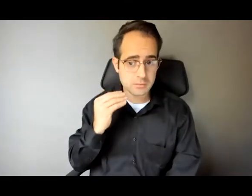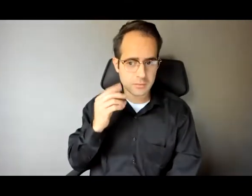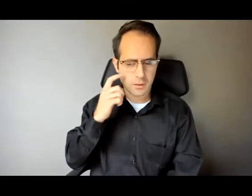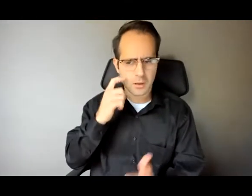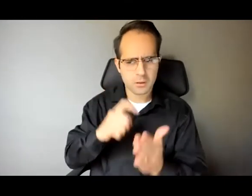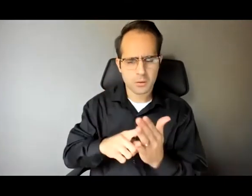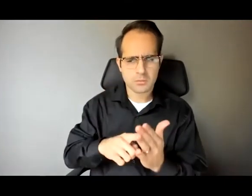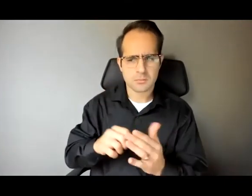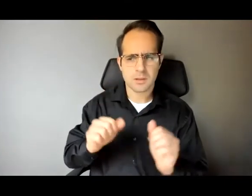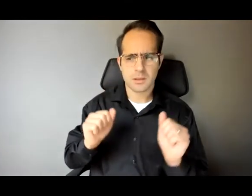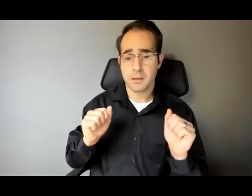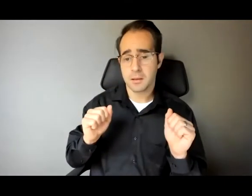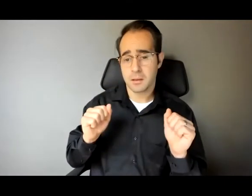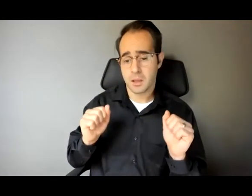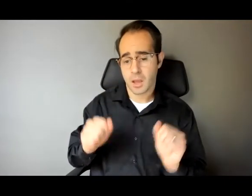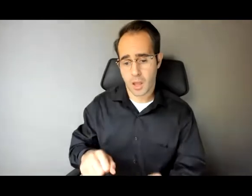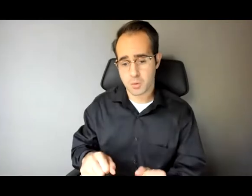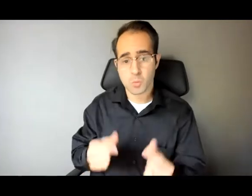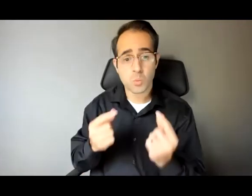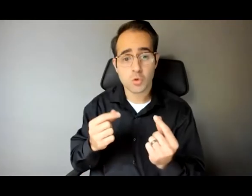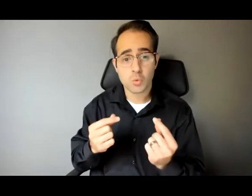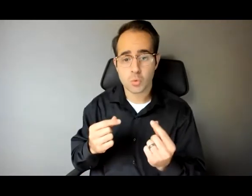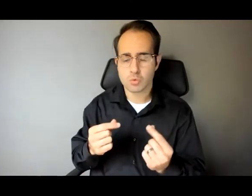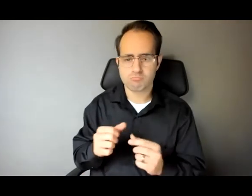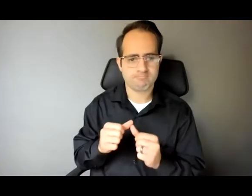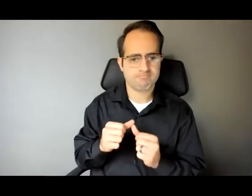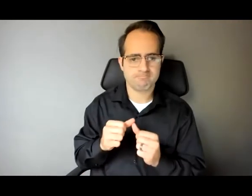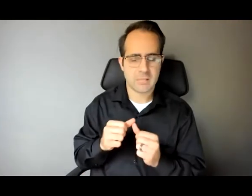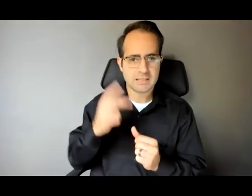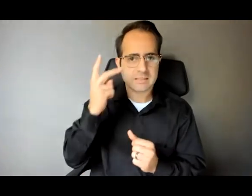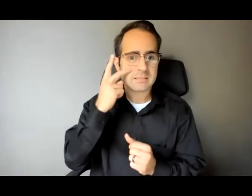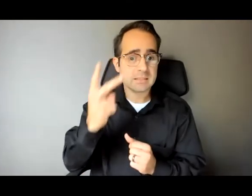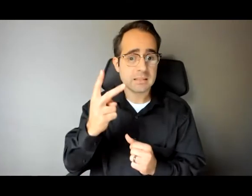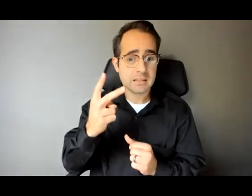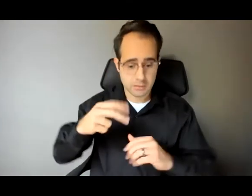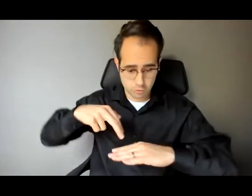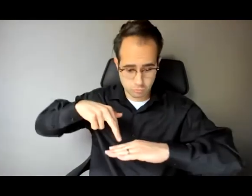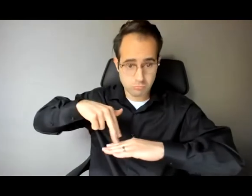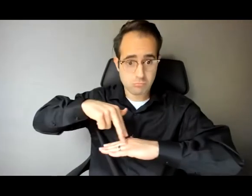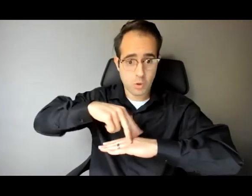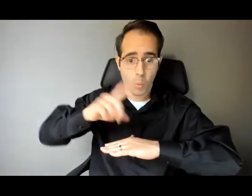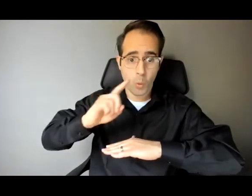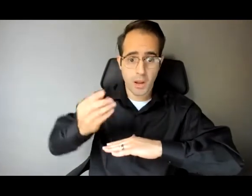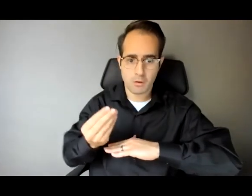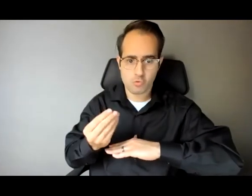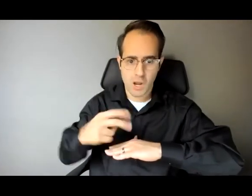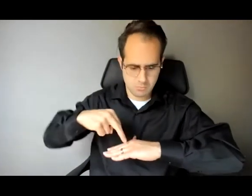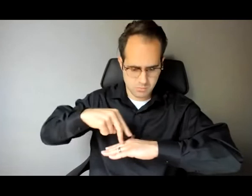there is an opportunity to at the very least put one foot in front of the other even when you can't see the ground in front of you and that